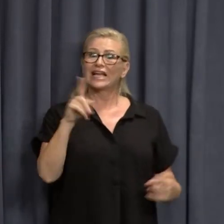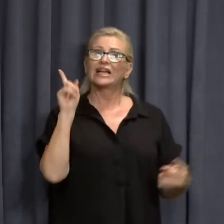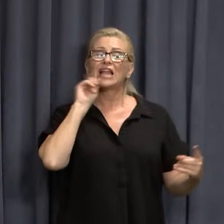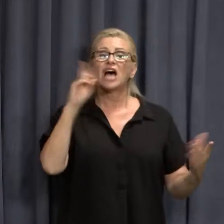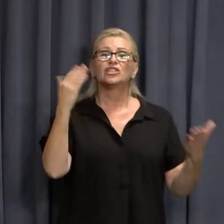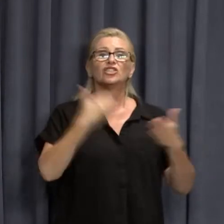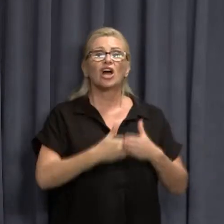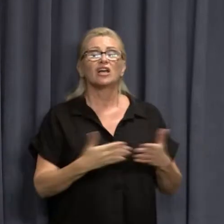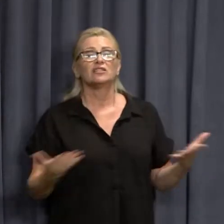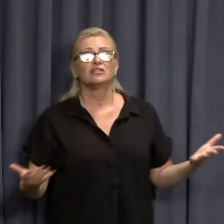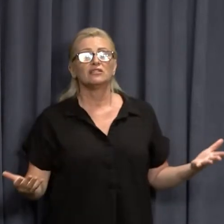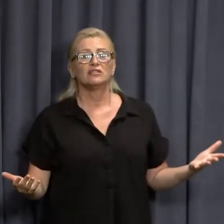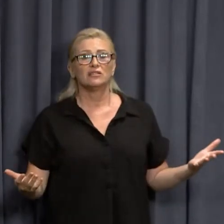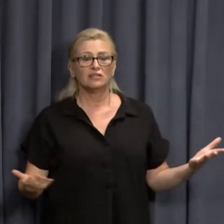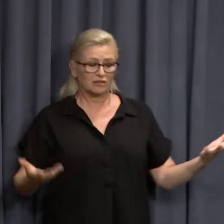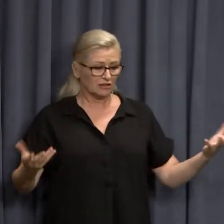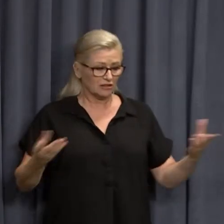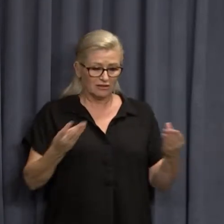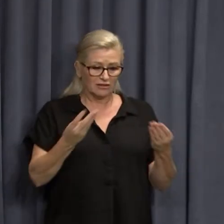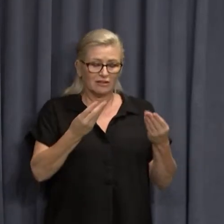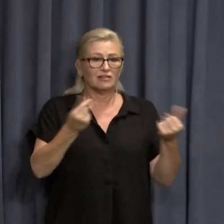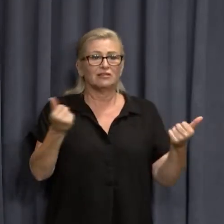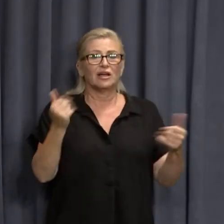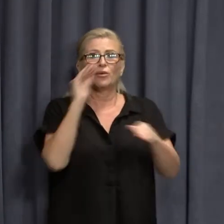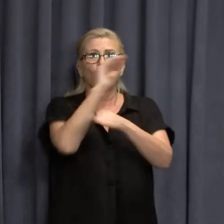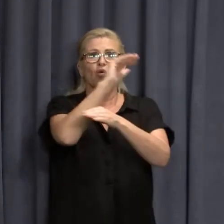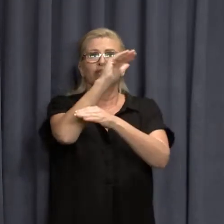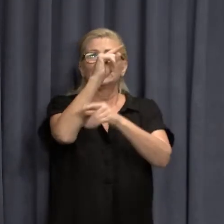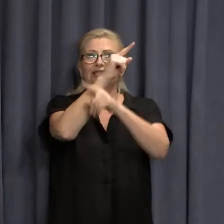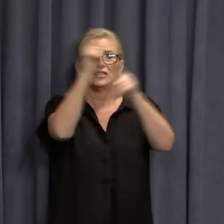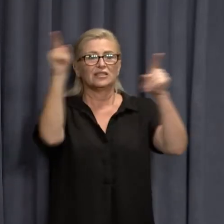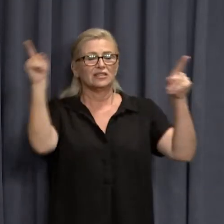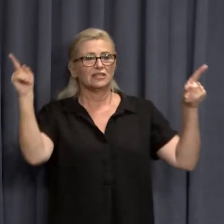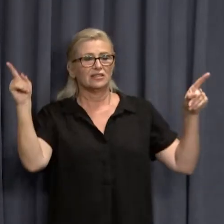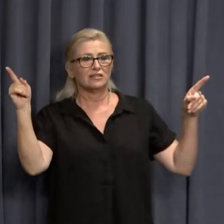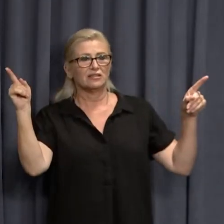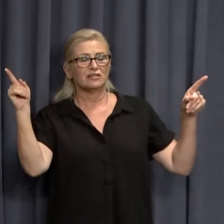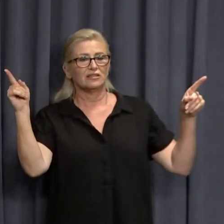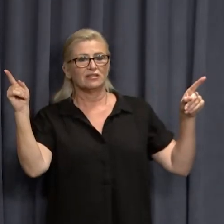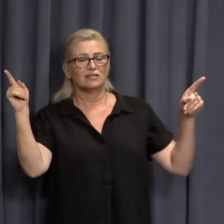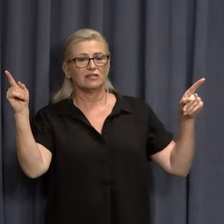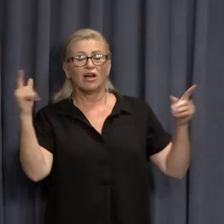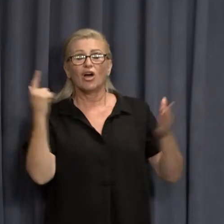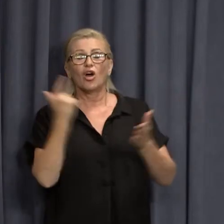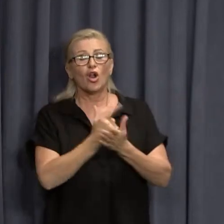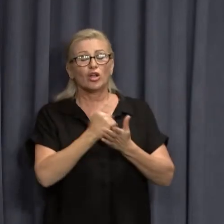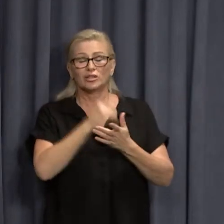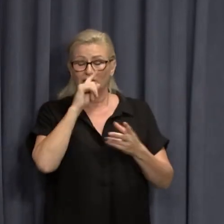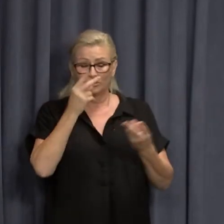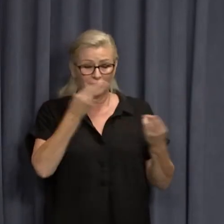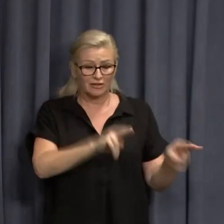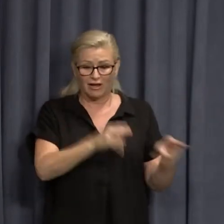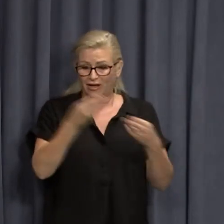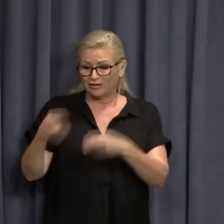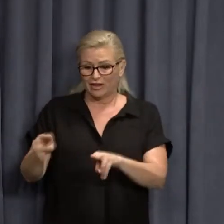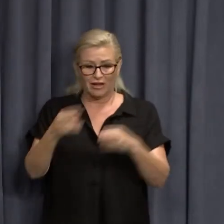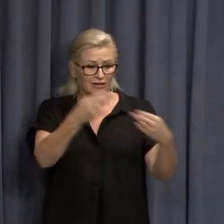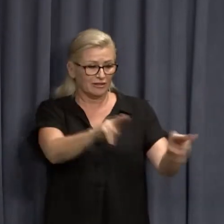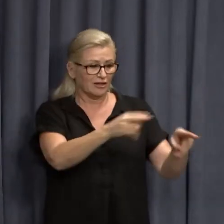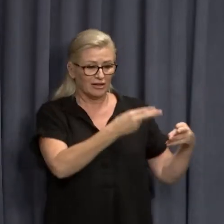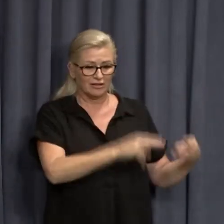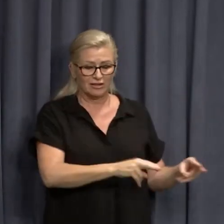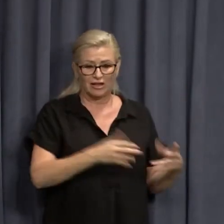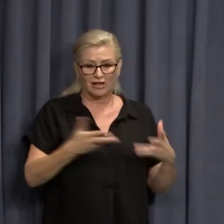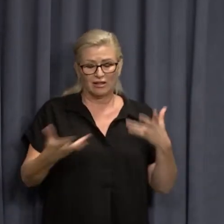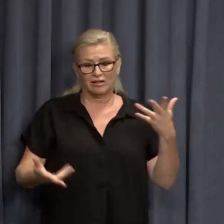you know, some countries around the world, lots of people dying in different circumstances is